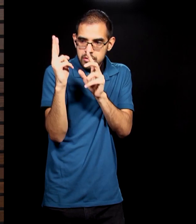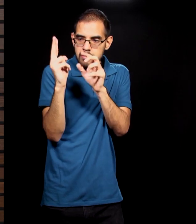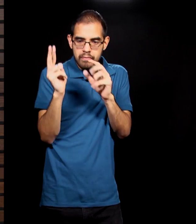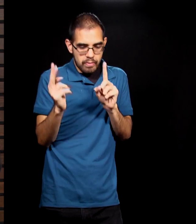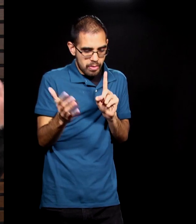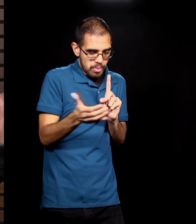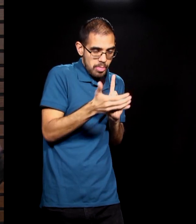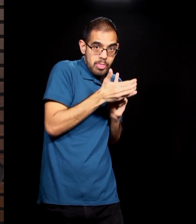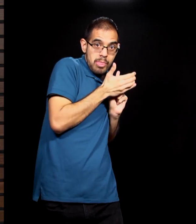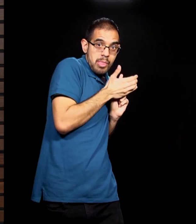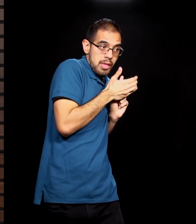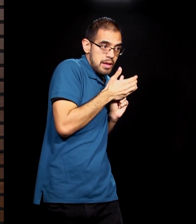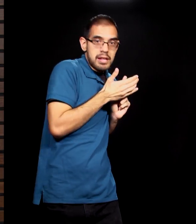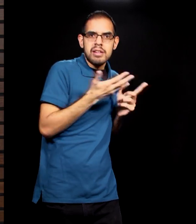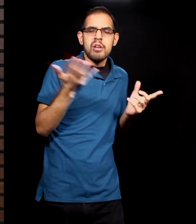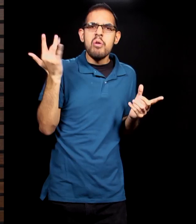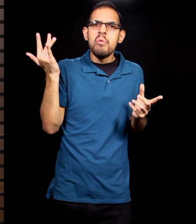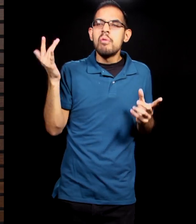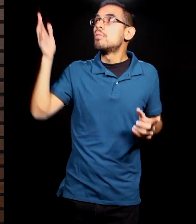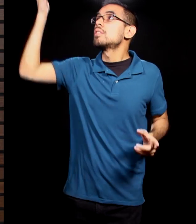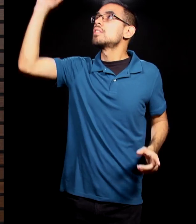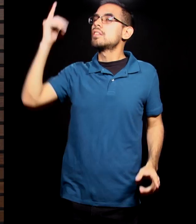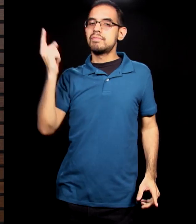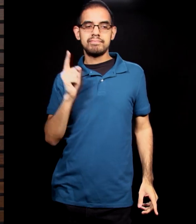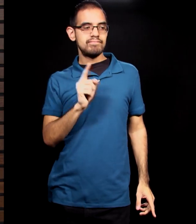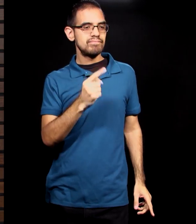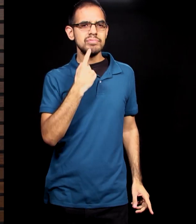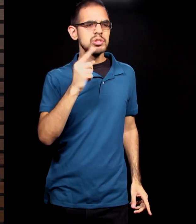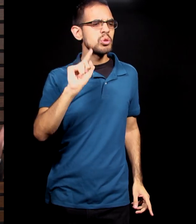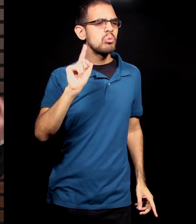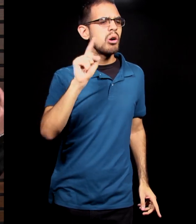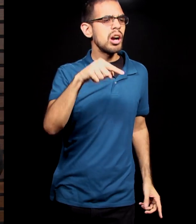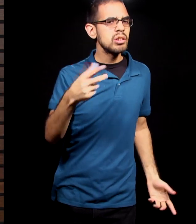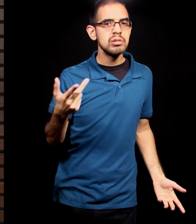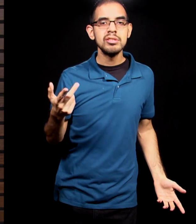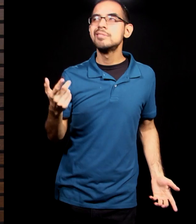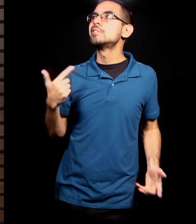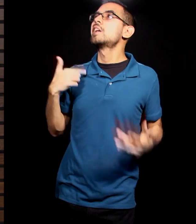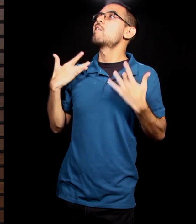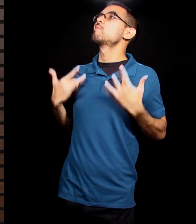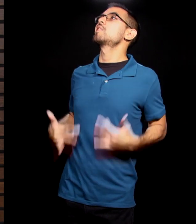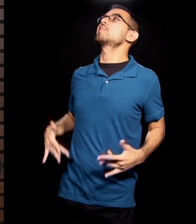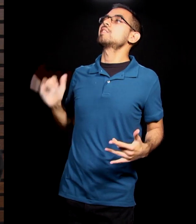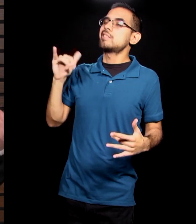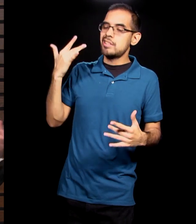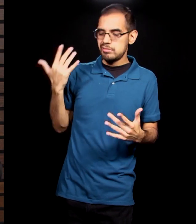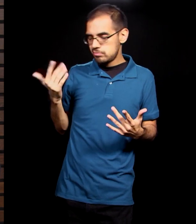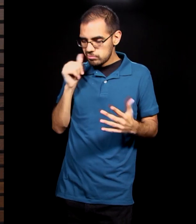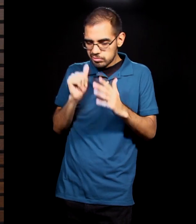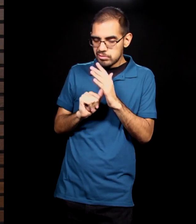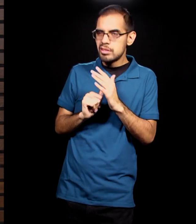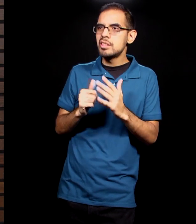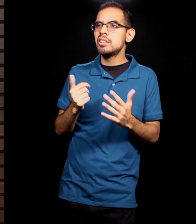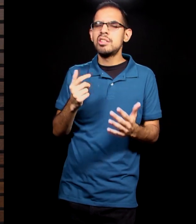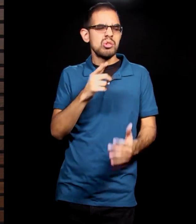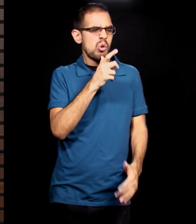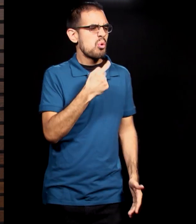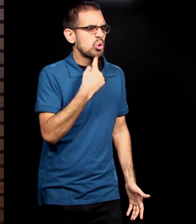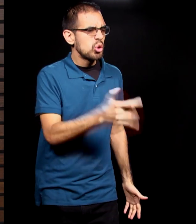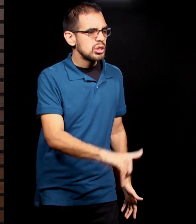read, they answer, they come out, and we hid because we were naked. And God says, who told you that? And Adam blames Eve, and Eve blames the serpent. And